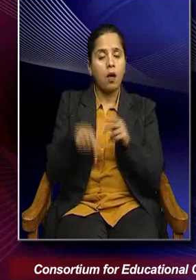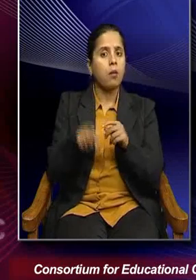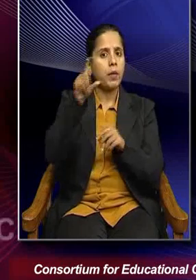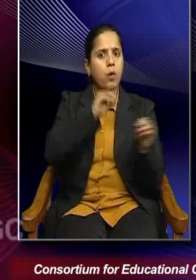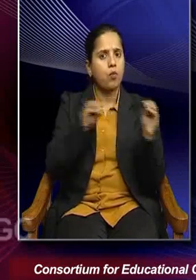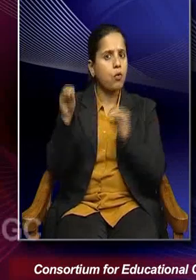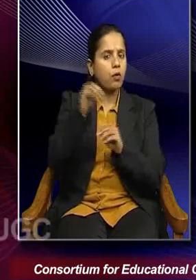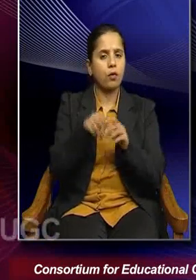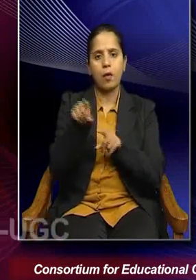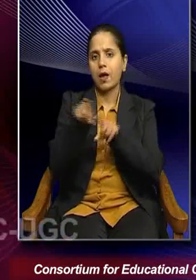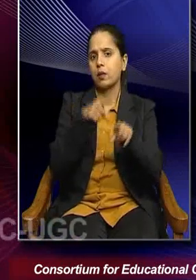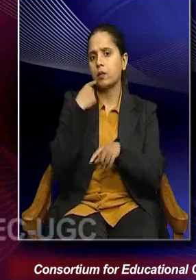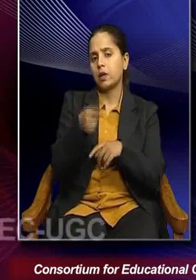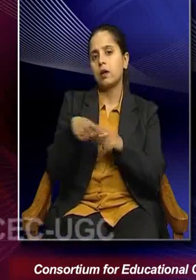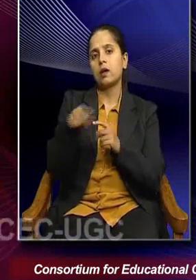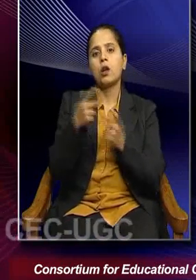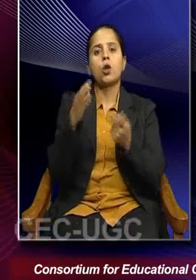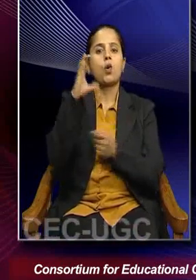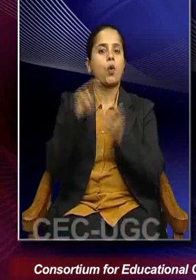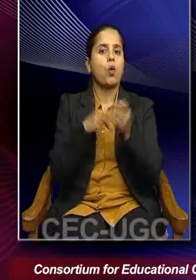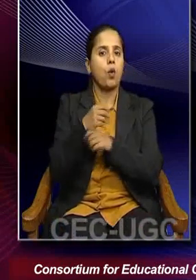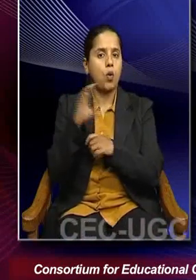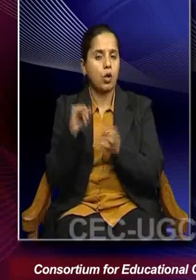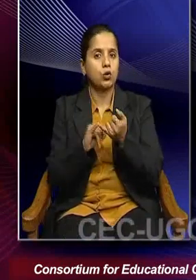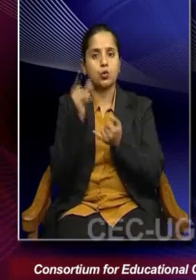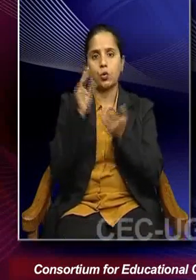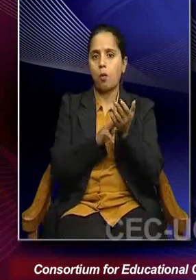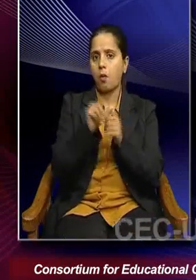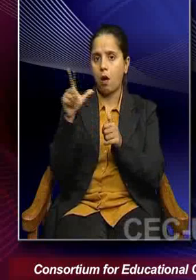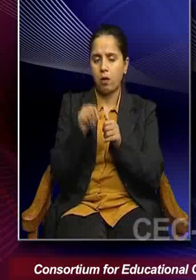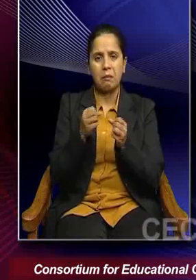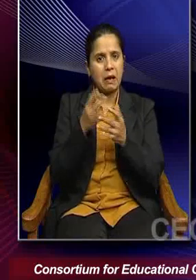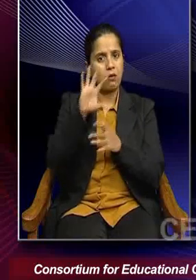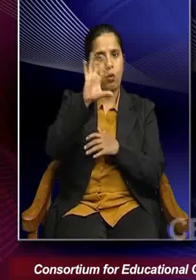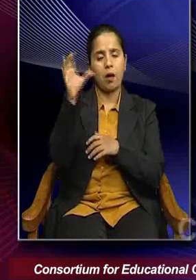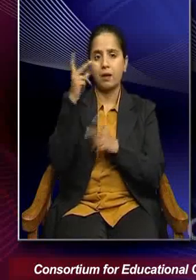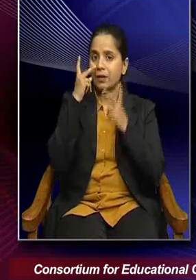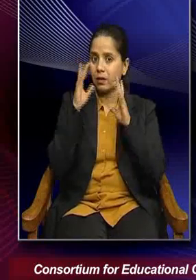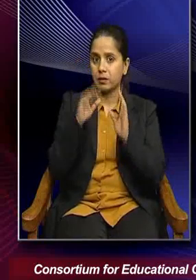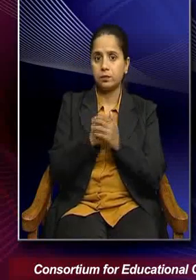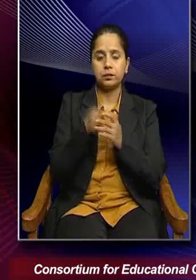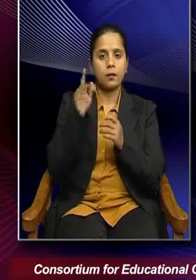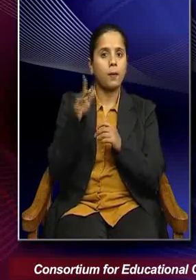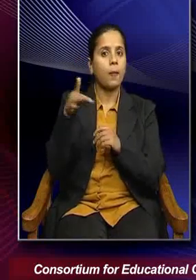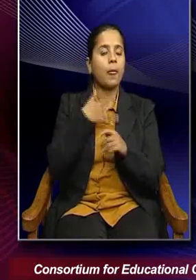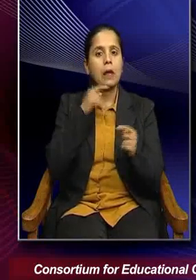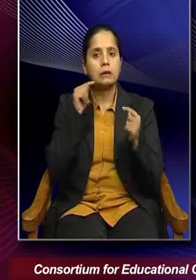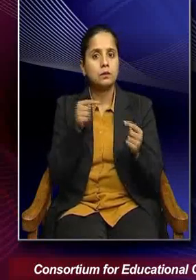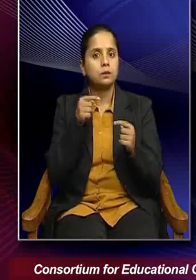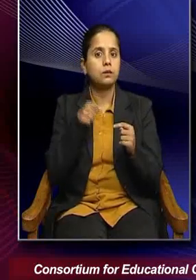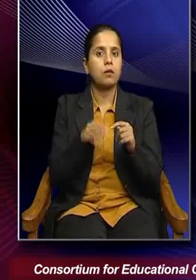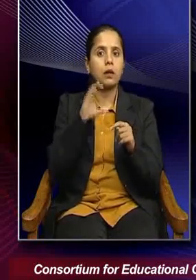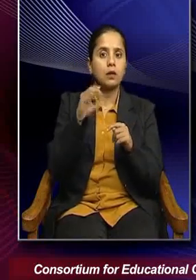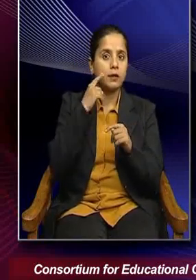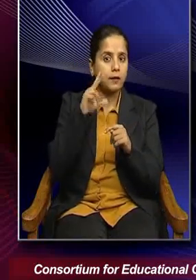For example, Eritrea, know, Congo, you know, Somalia, many such countries are, you know, grappling with civil and